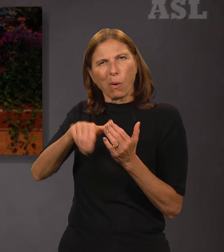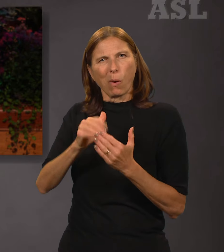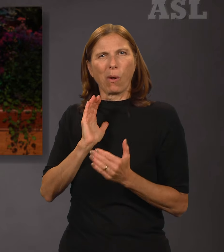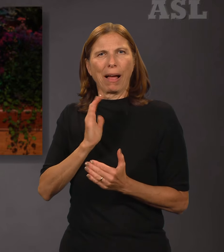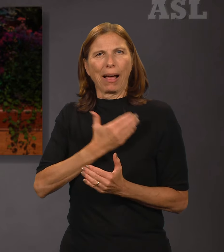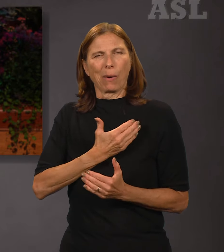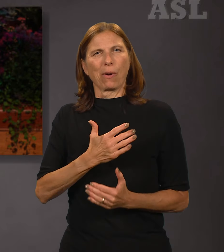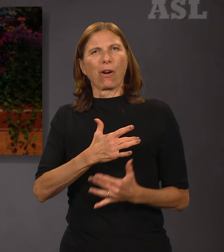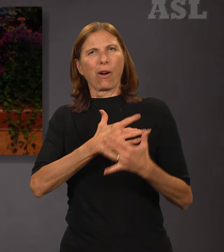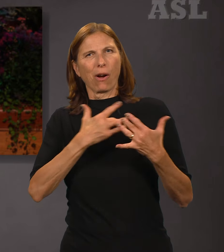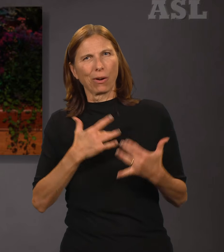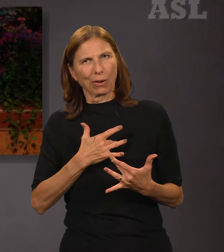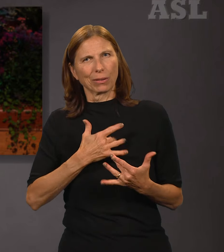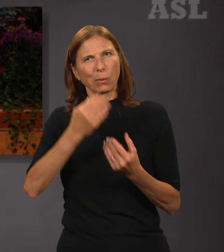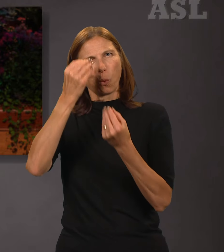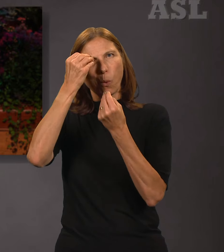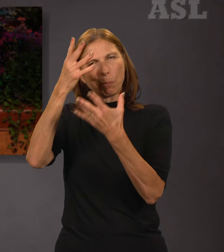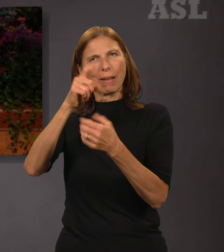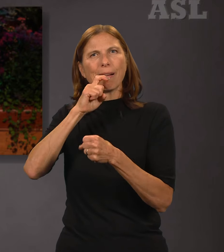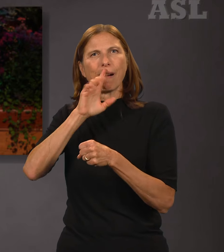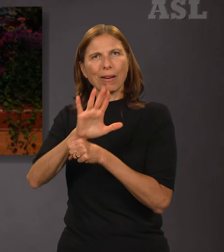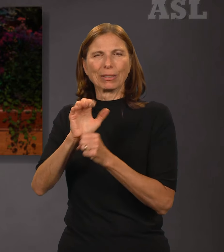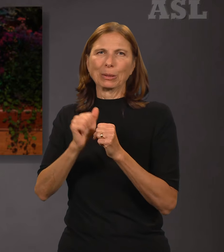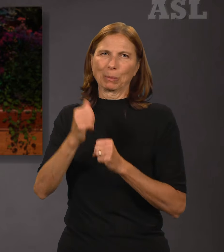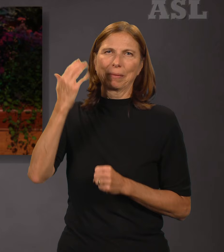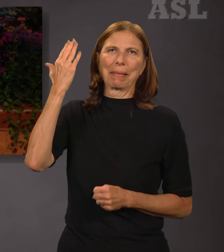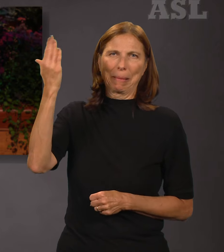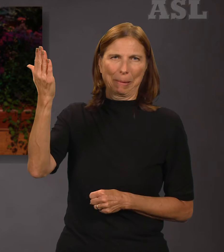our hearts and keeping all our covenants with Him.